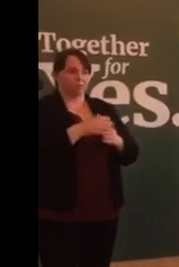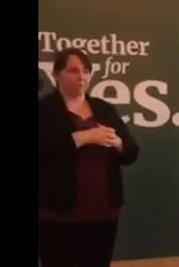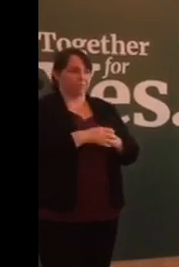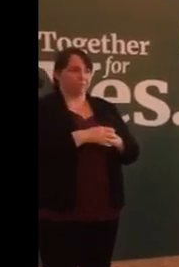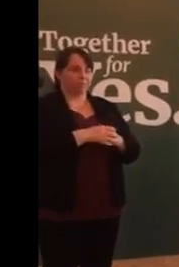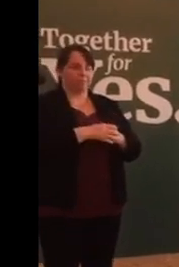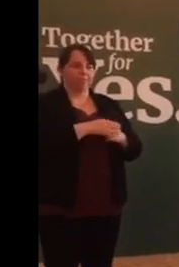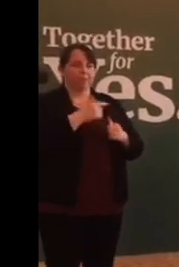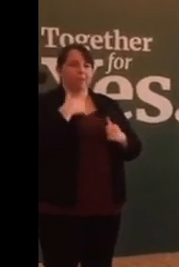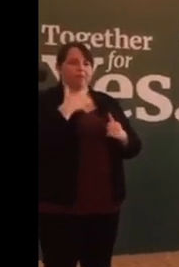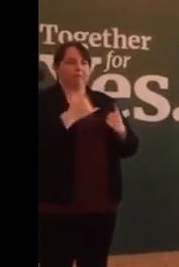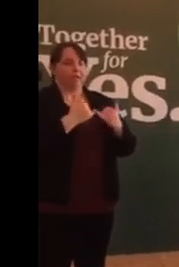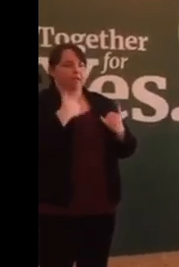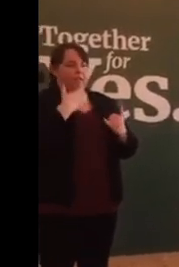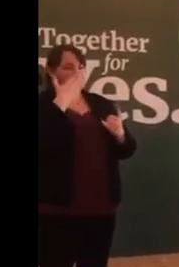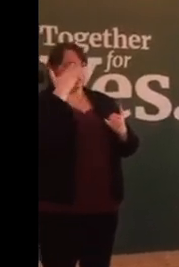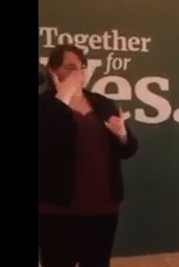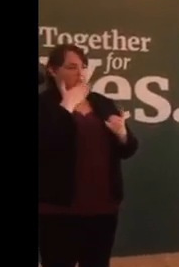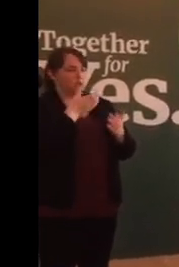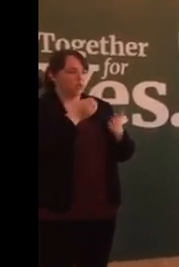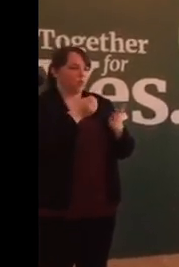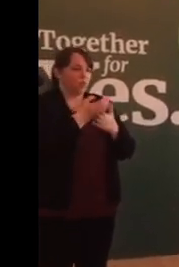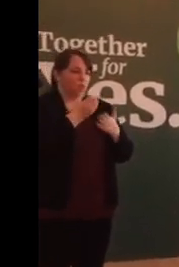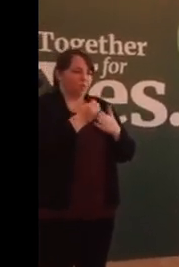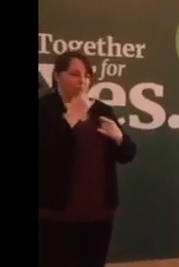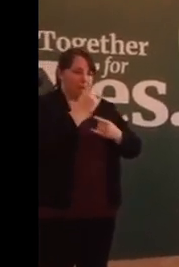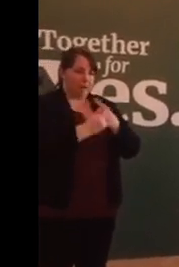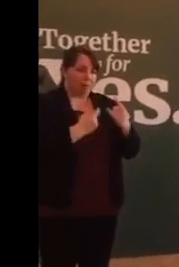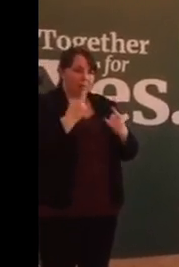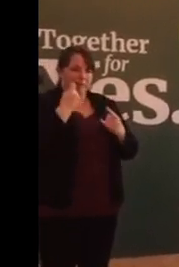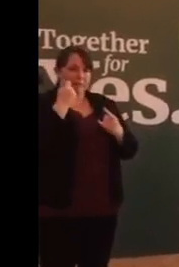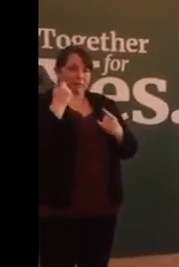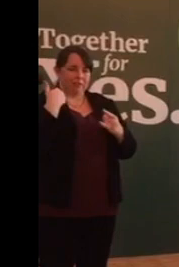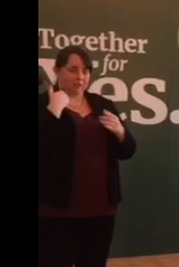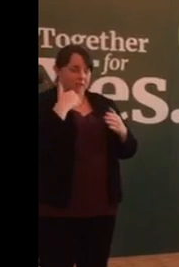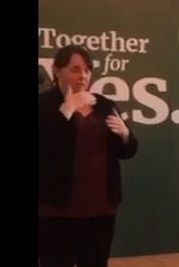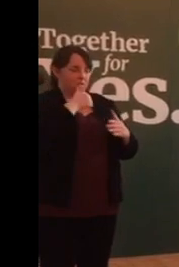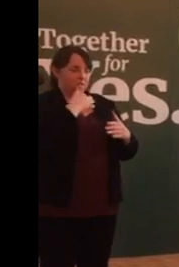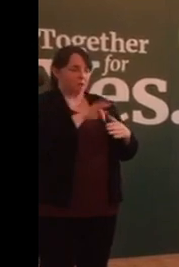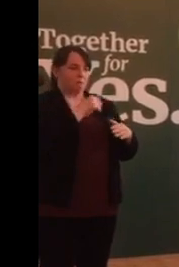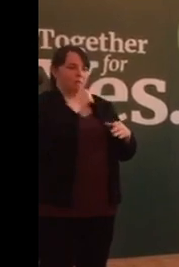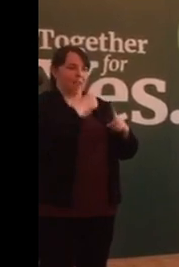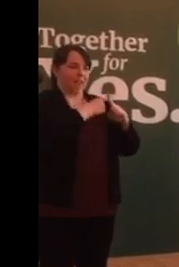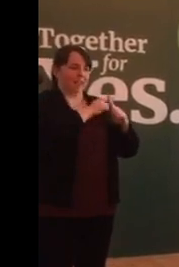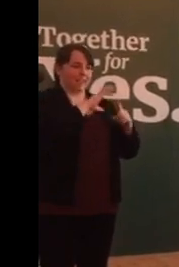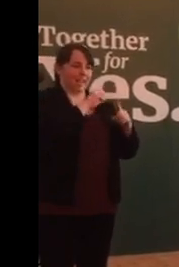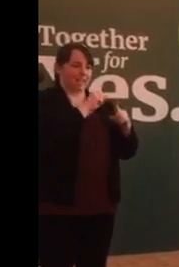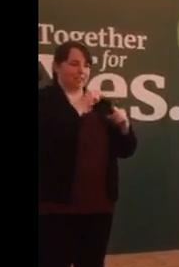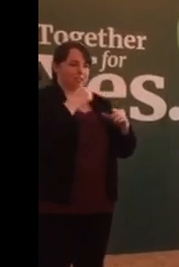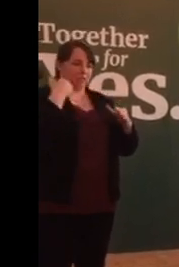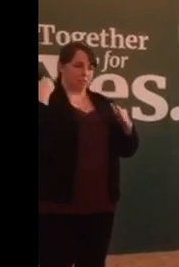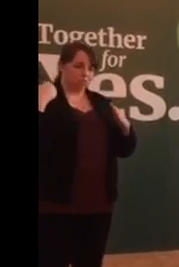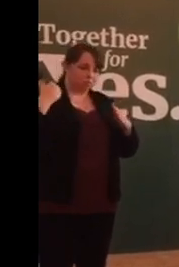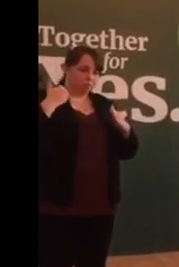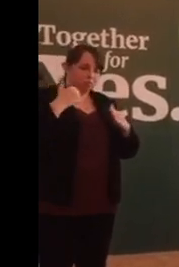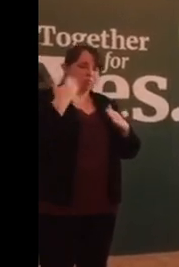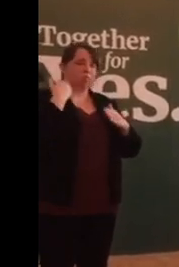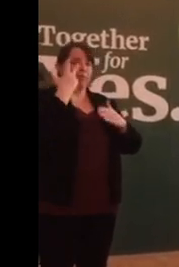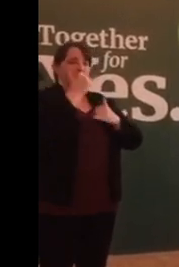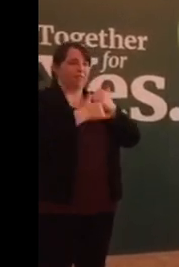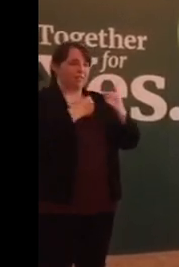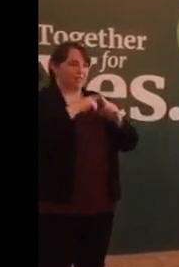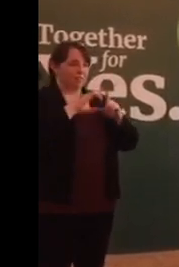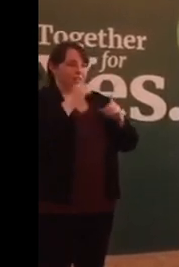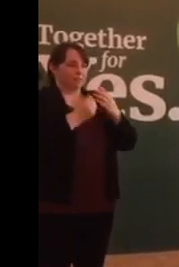the sad tales of the cases that have unfolded from the X case onward over the past 35 years have only